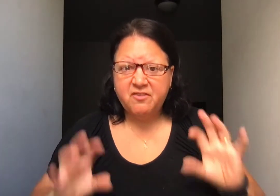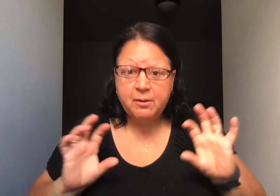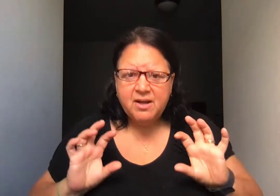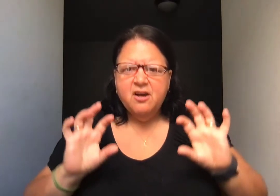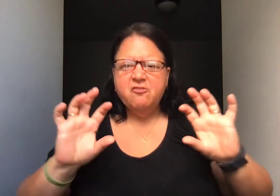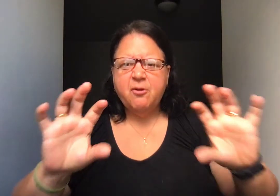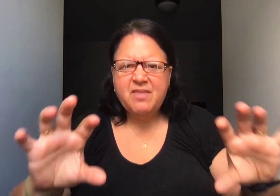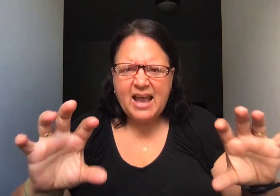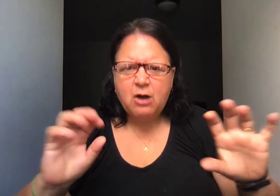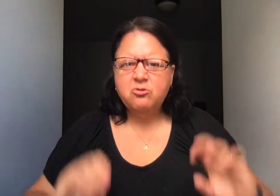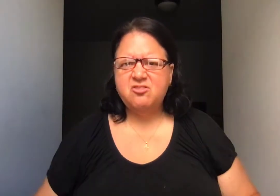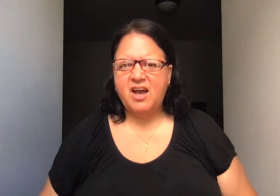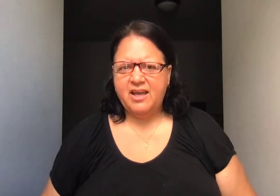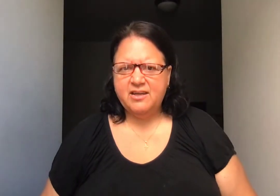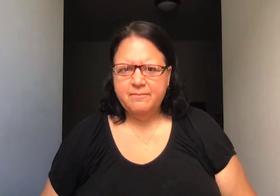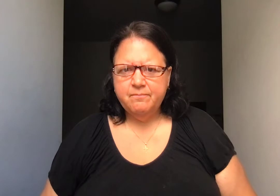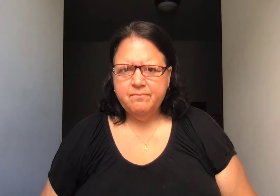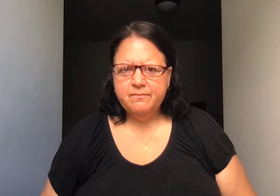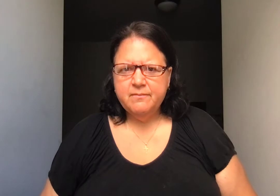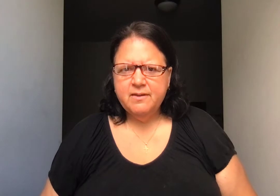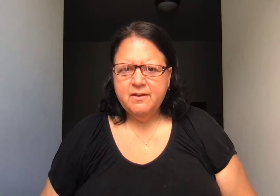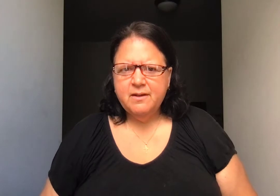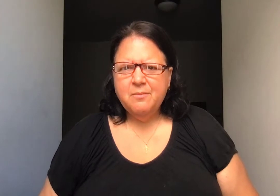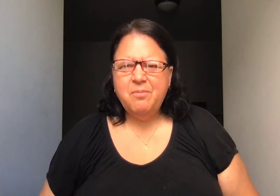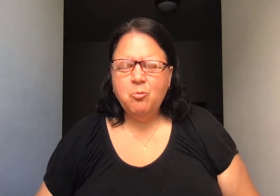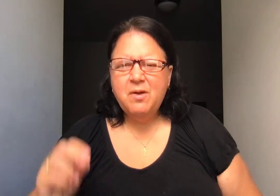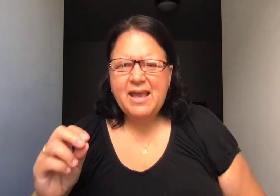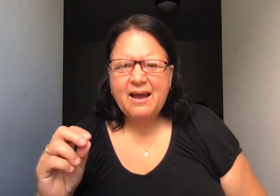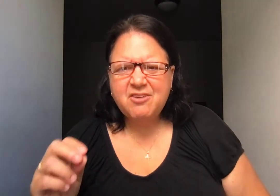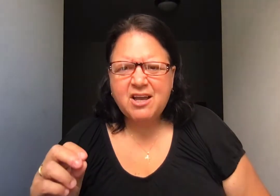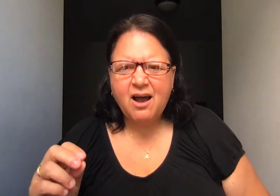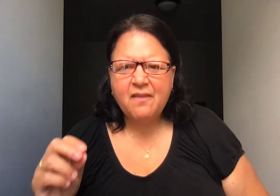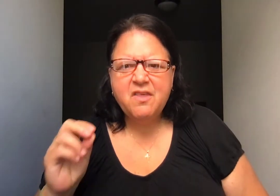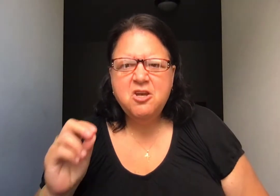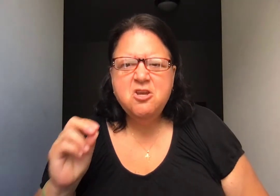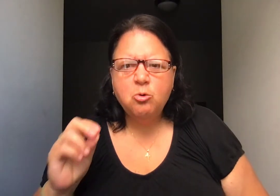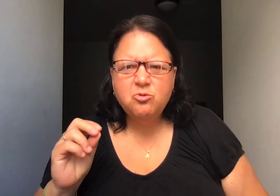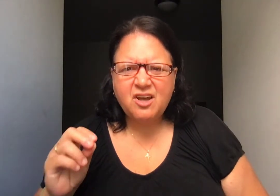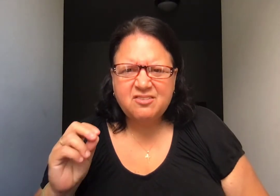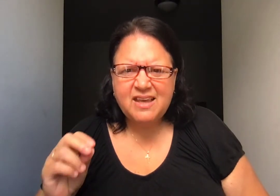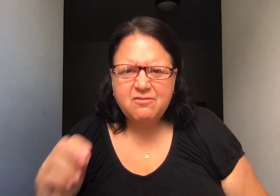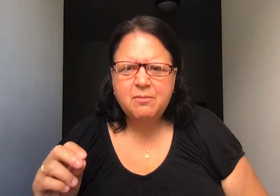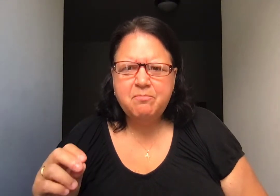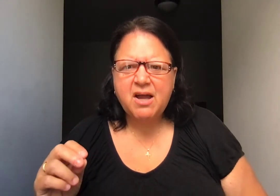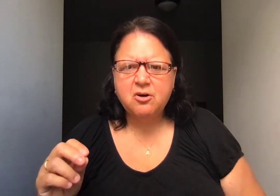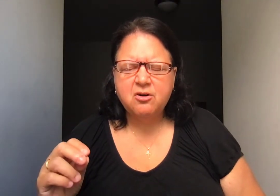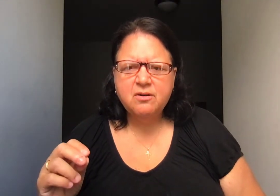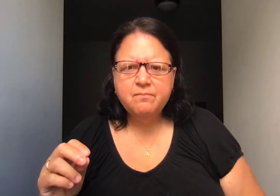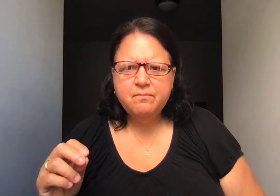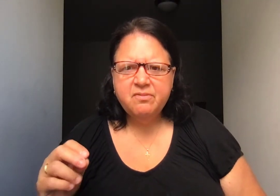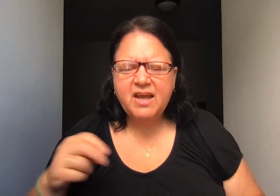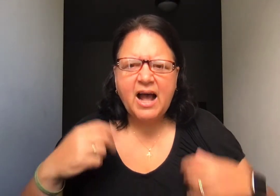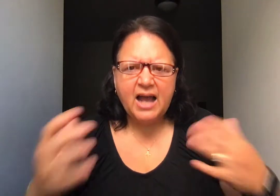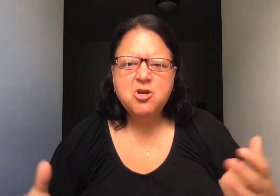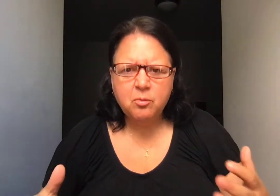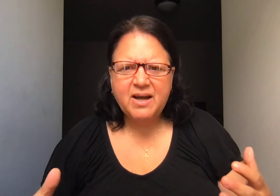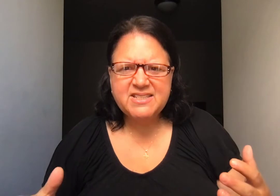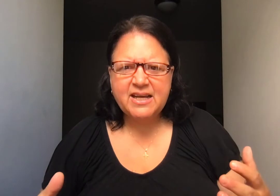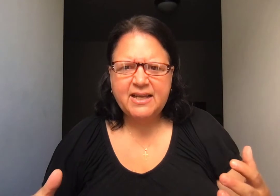him from the outside. But we have a God that knows us even better than I know my son.